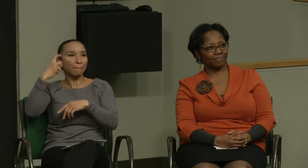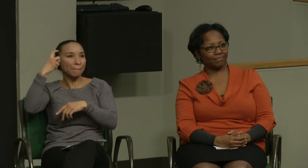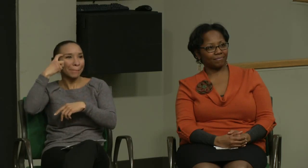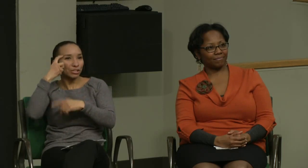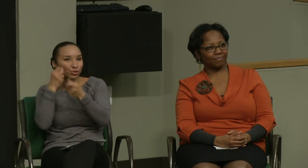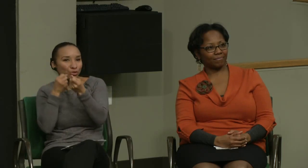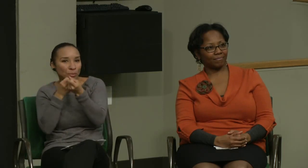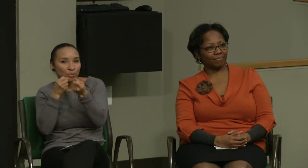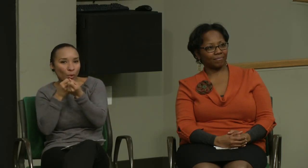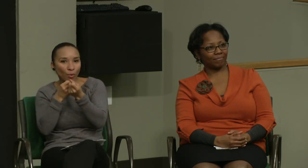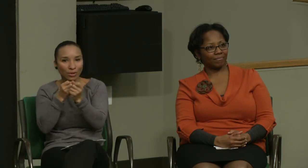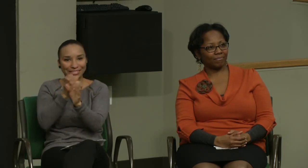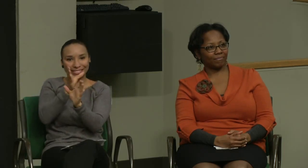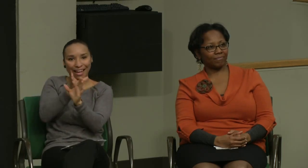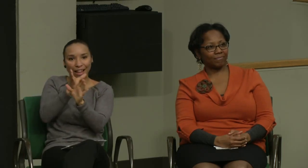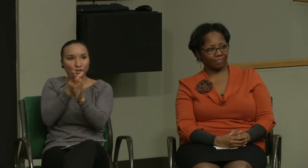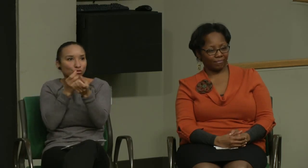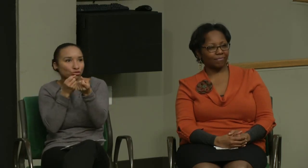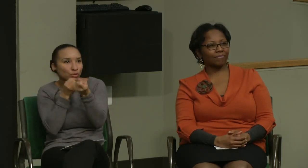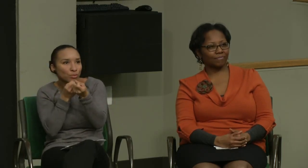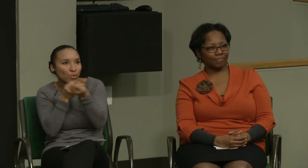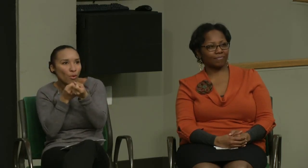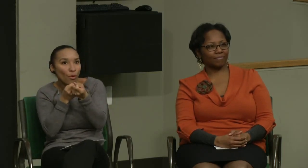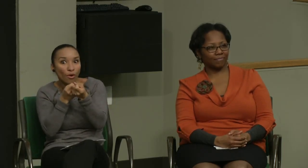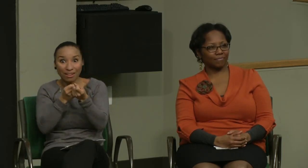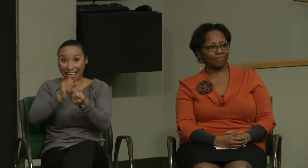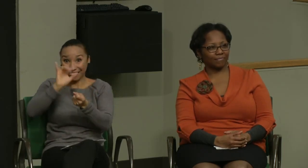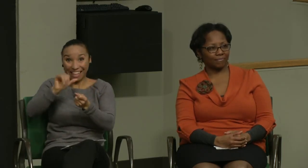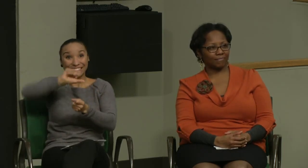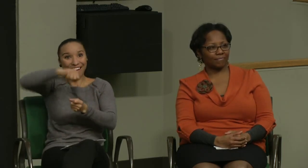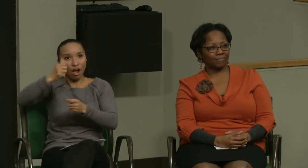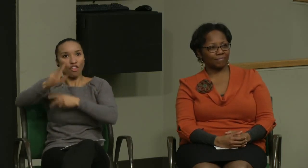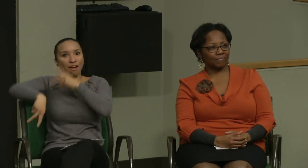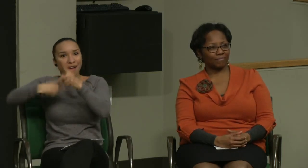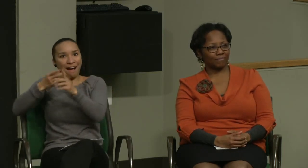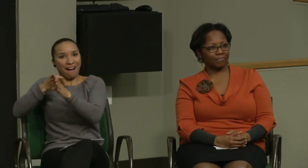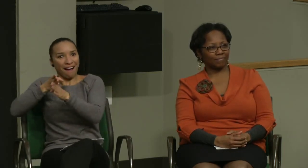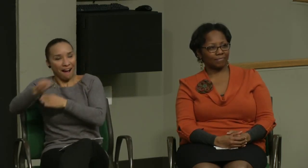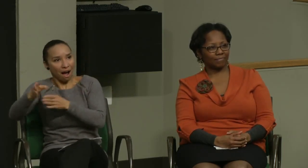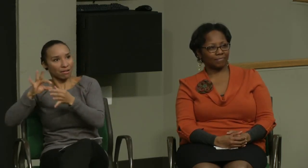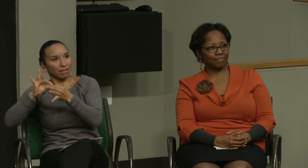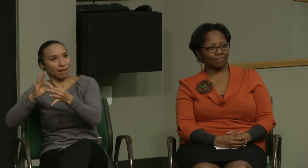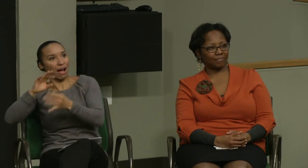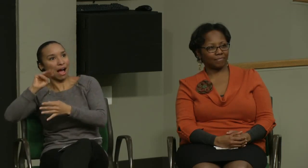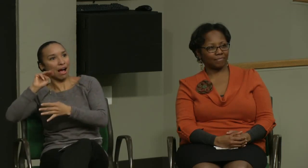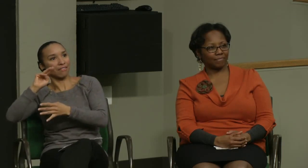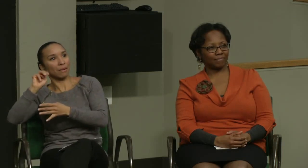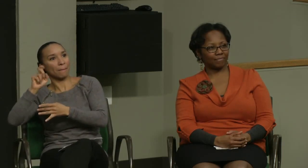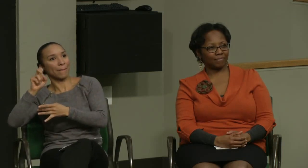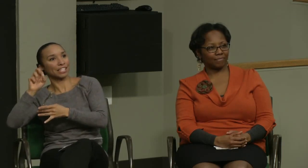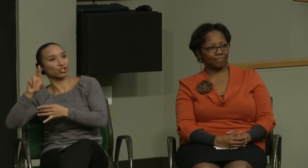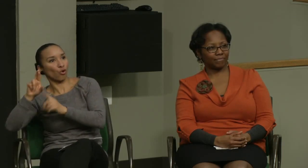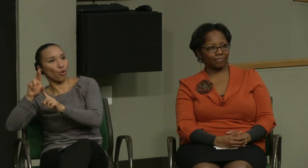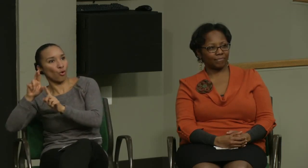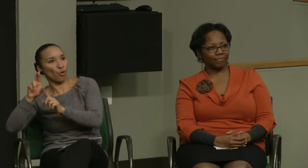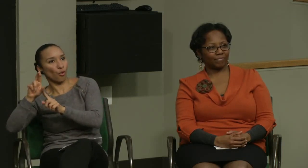mentoring, it typically talks about mental and psychological support but that is